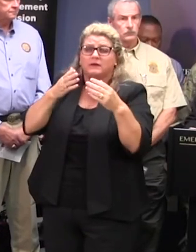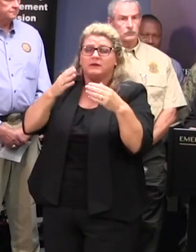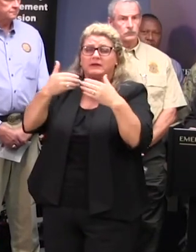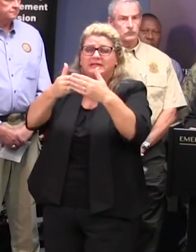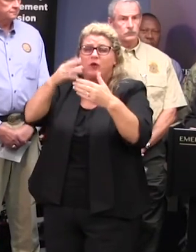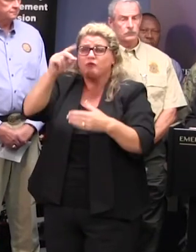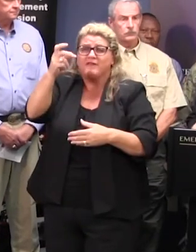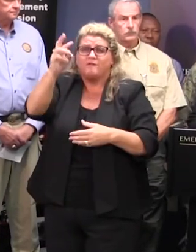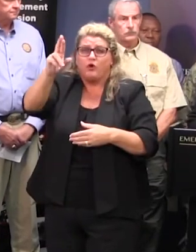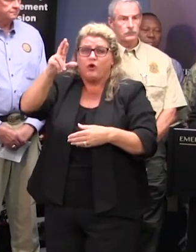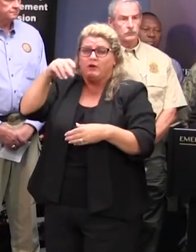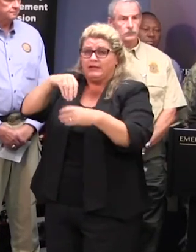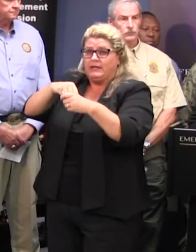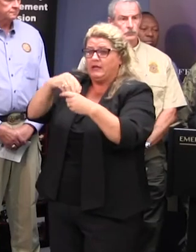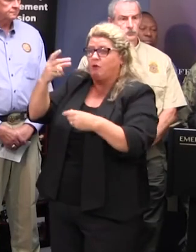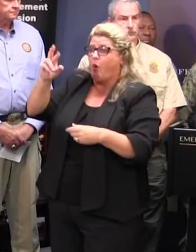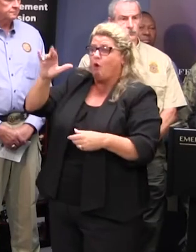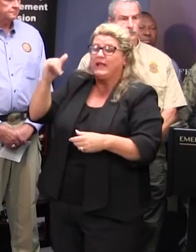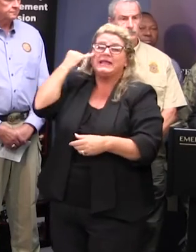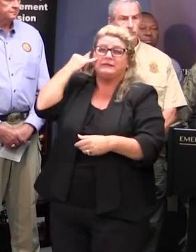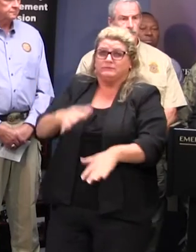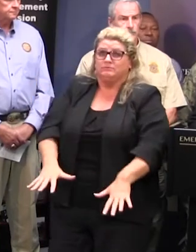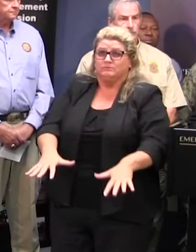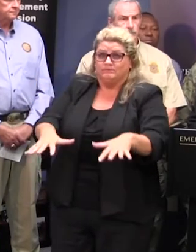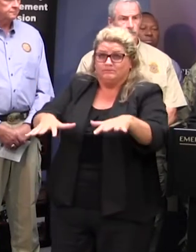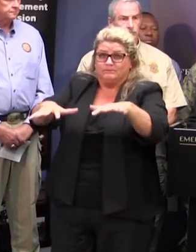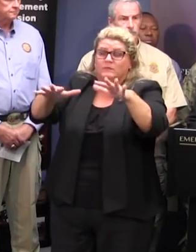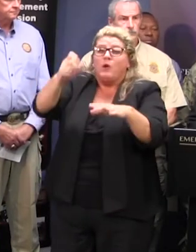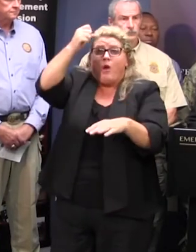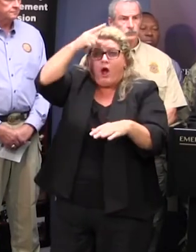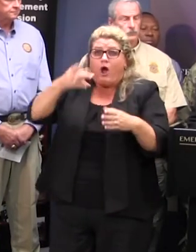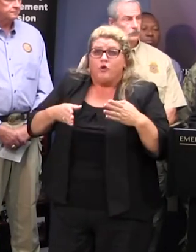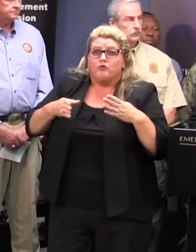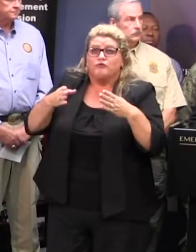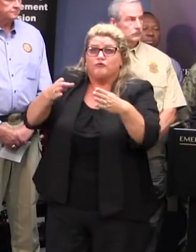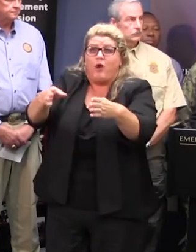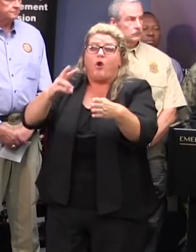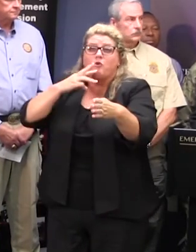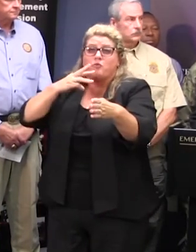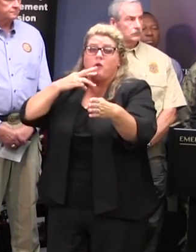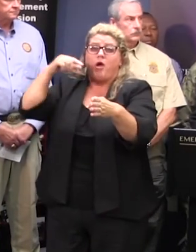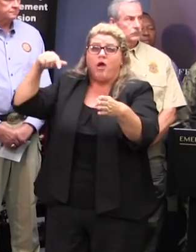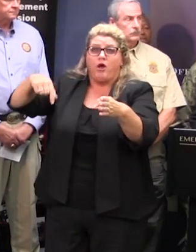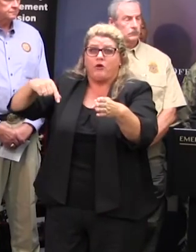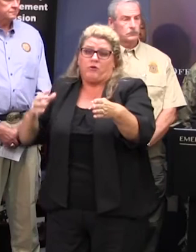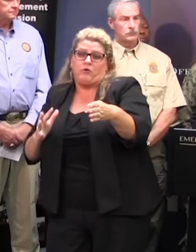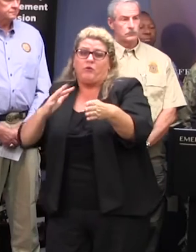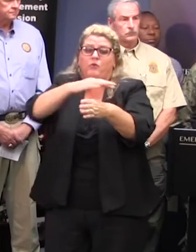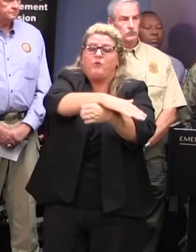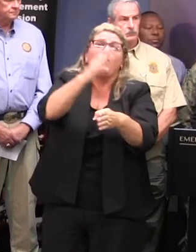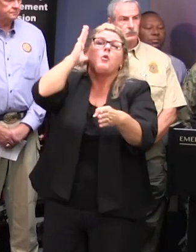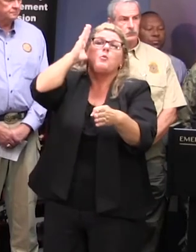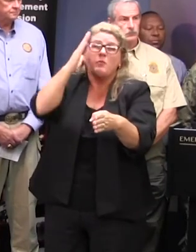ori county as the flood waters approach and those roads will overtop prior to the arrival of the crest of the flood so